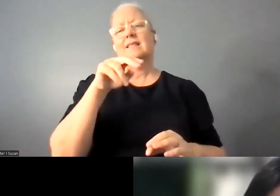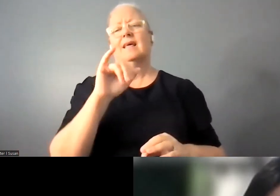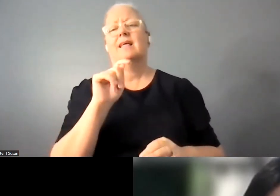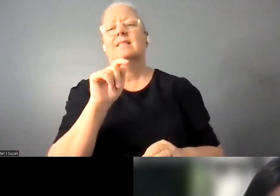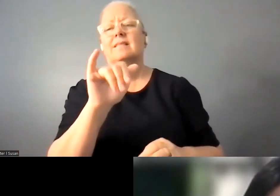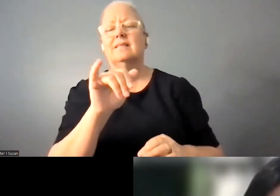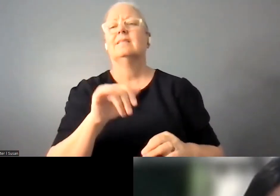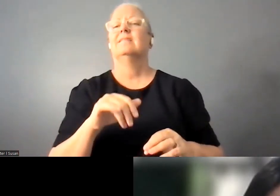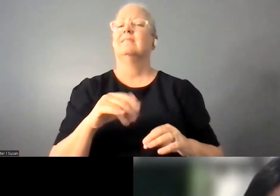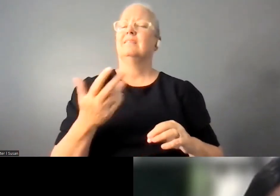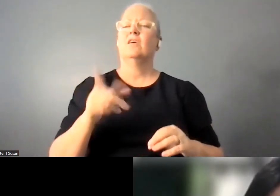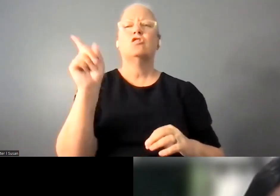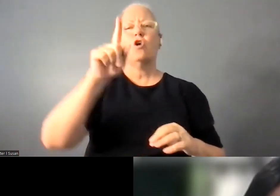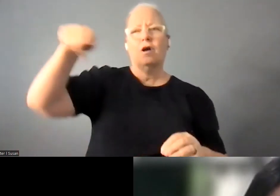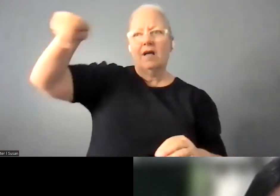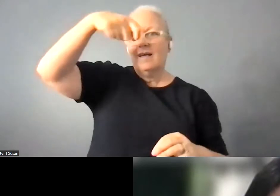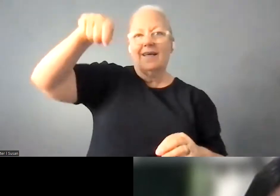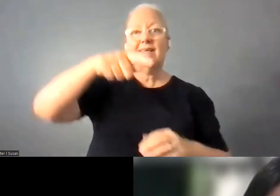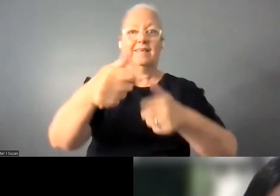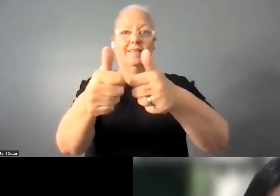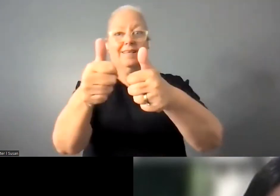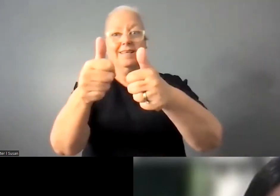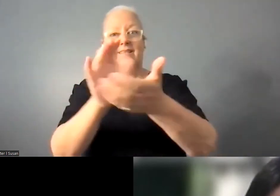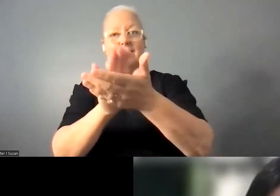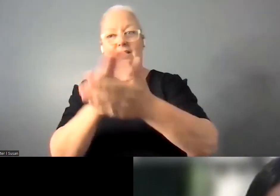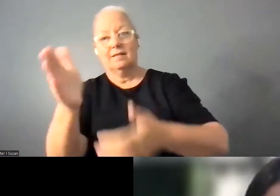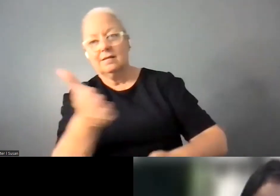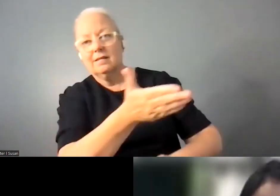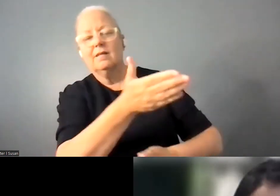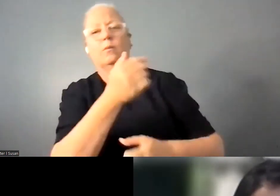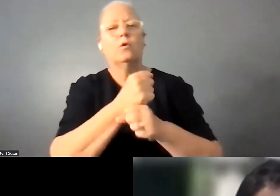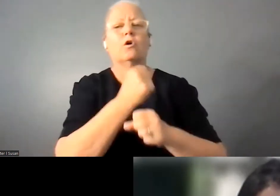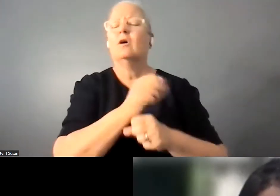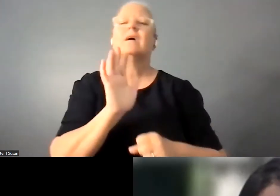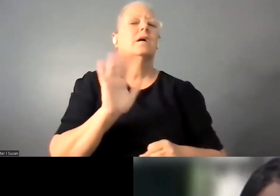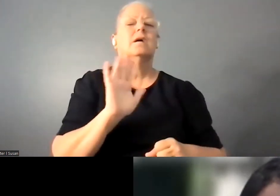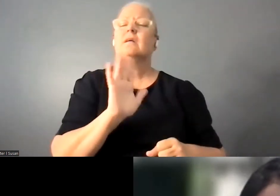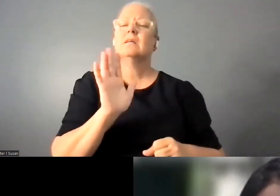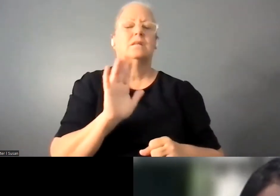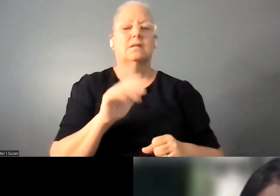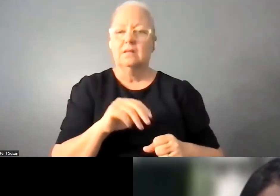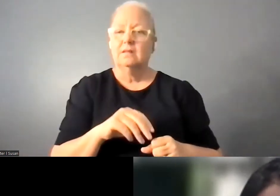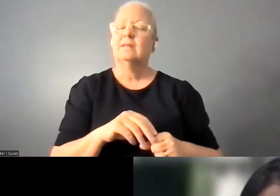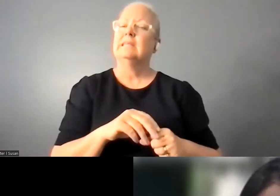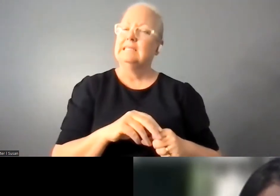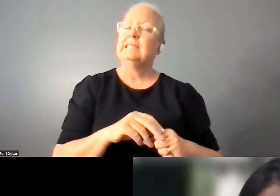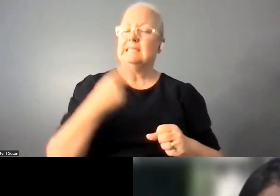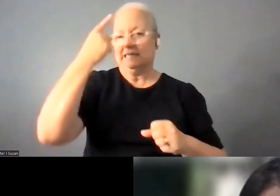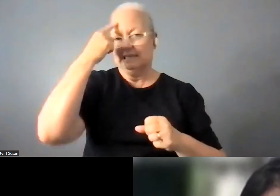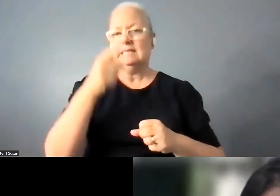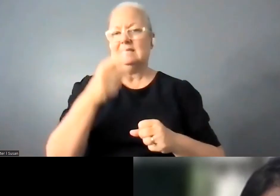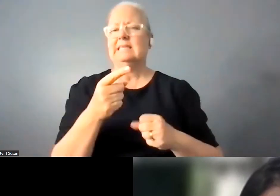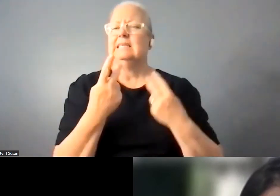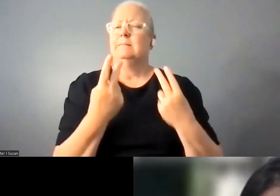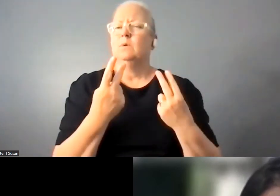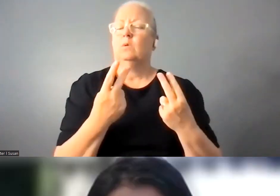tokenism um uh which is uh uh like a cancer for us i myself is a person with disabilities so